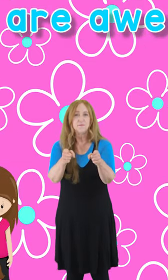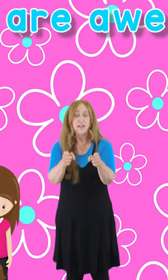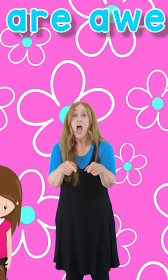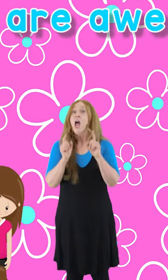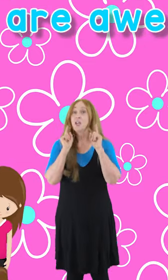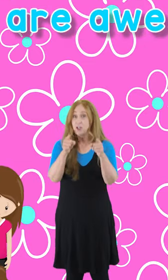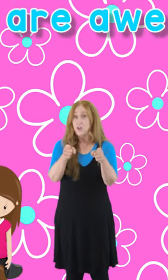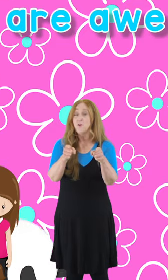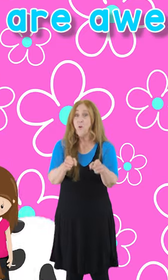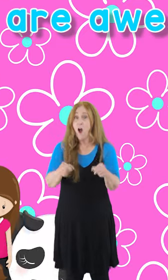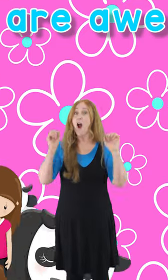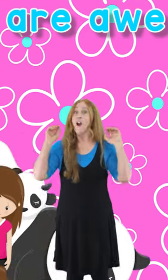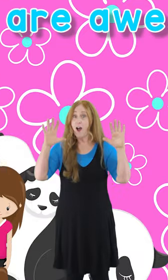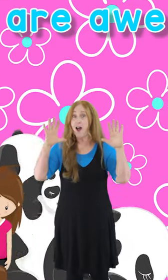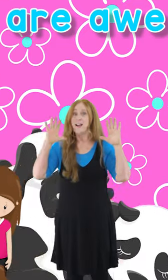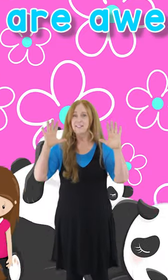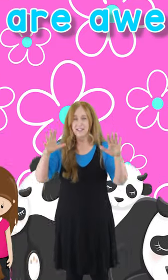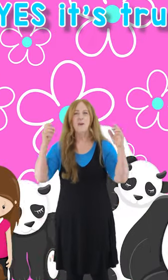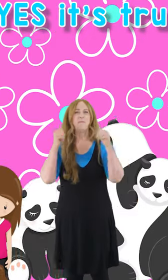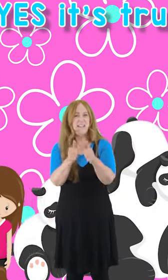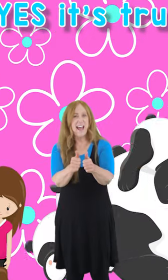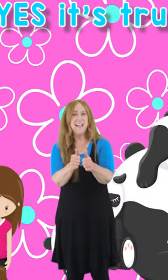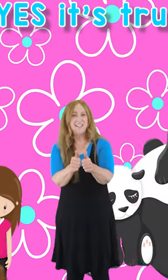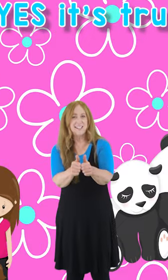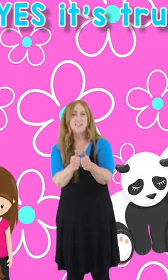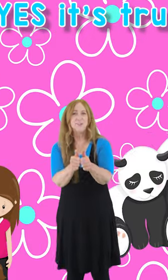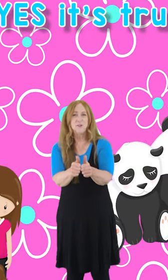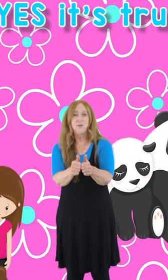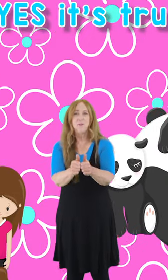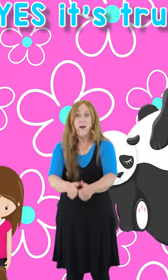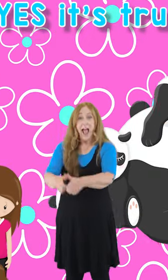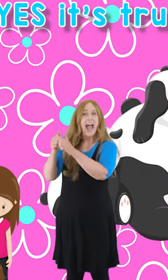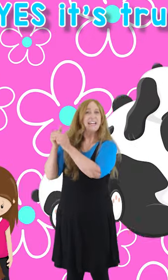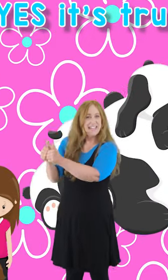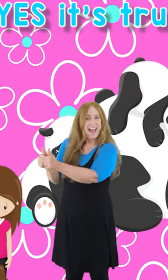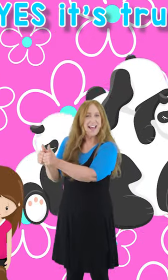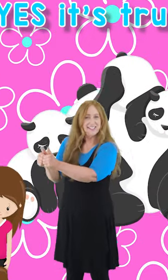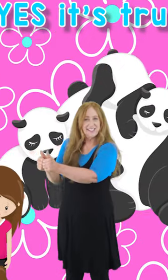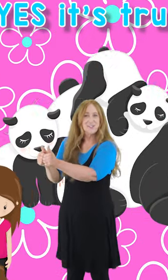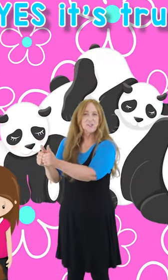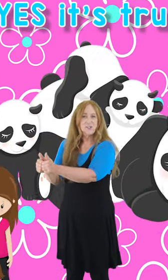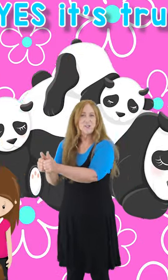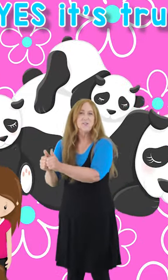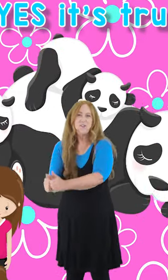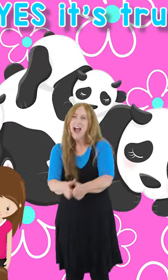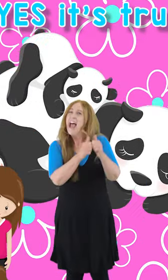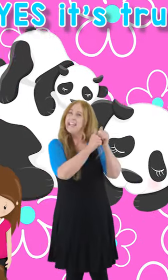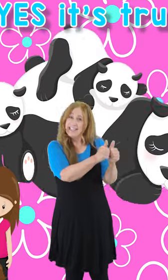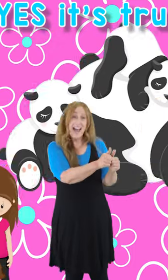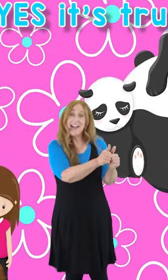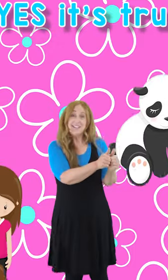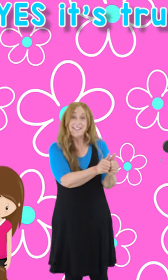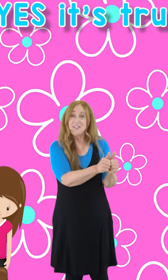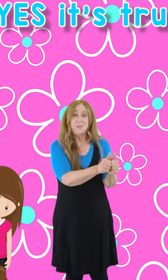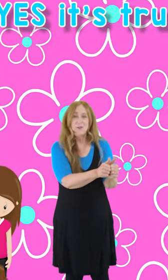You are awesome, yes it's true, yes it's true, yes it's true.